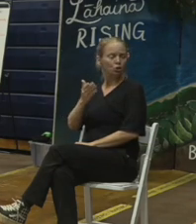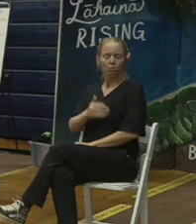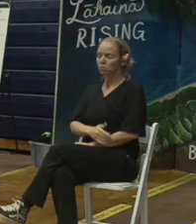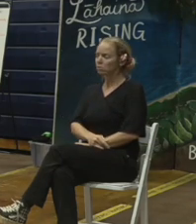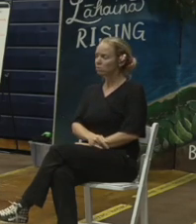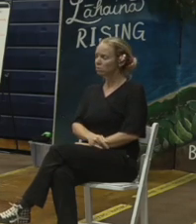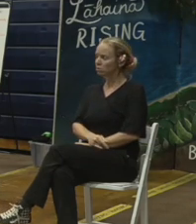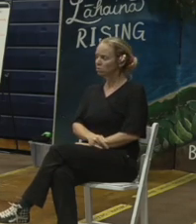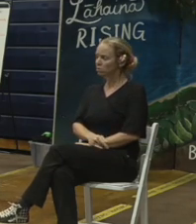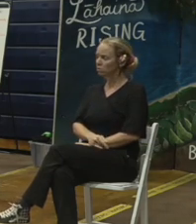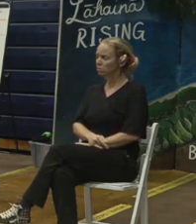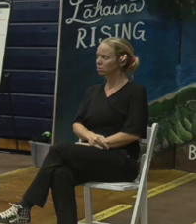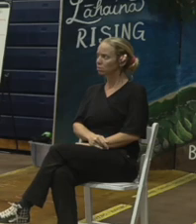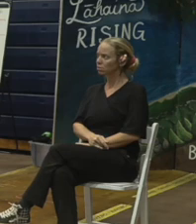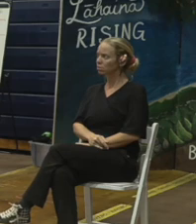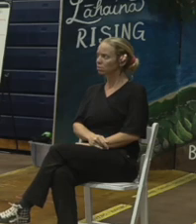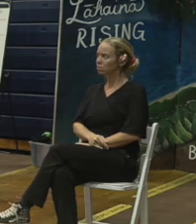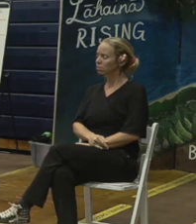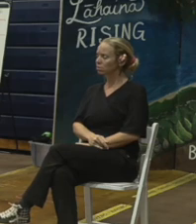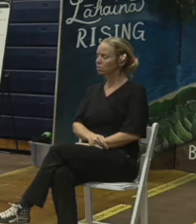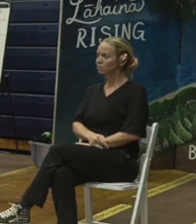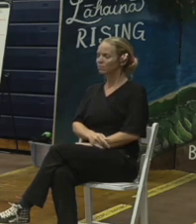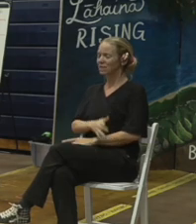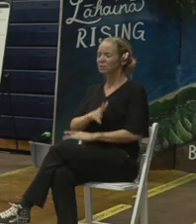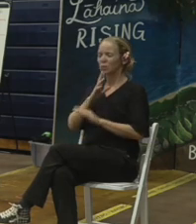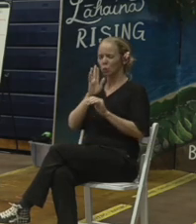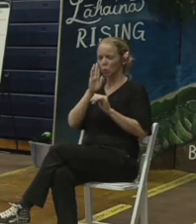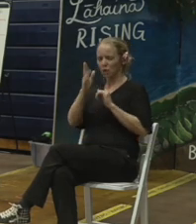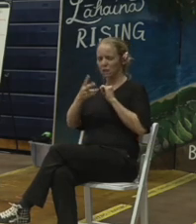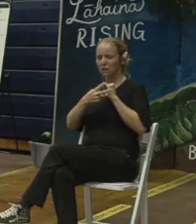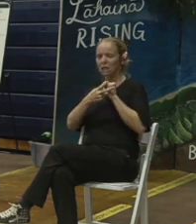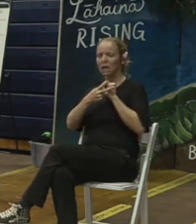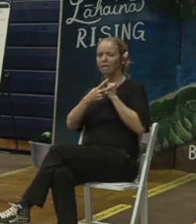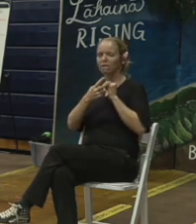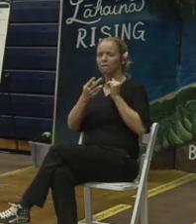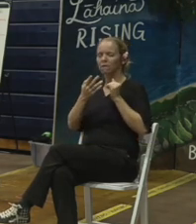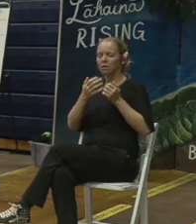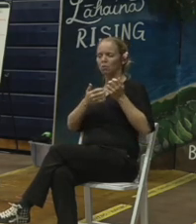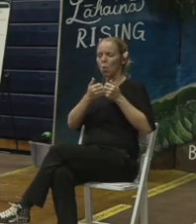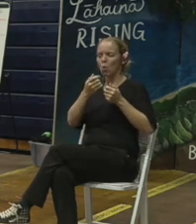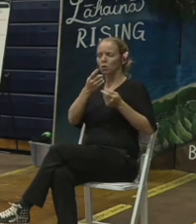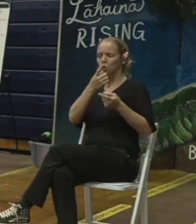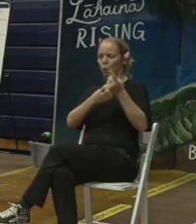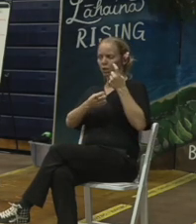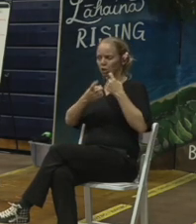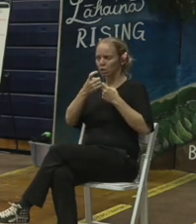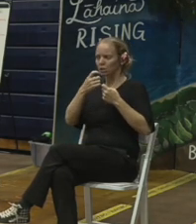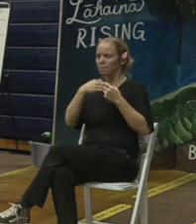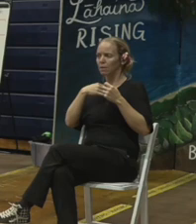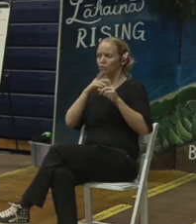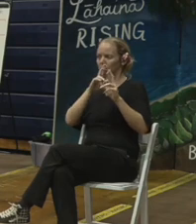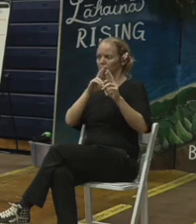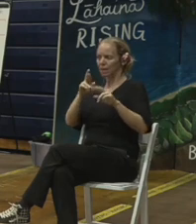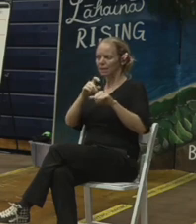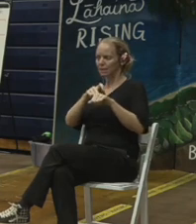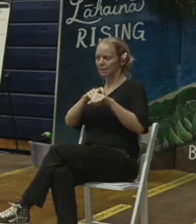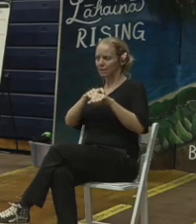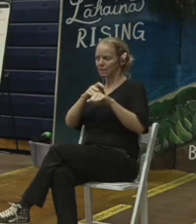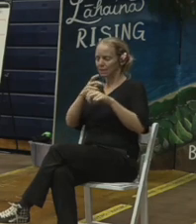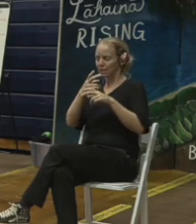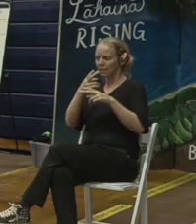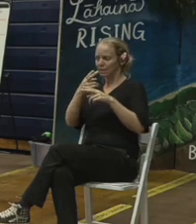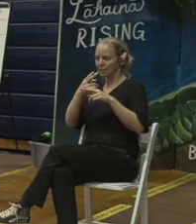okay we are definitely going to take the questions for later as well and run a list but Eddie of respect for time as well if you could keep it